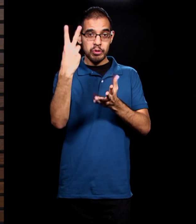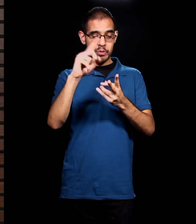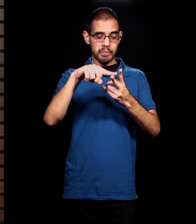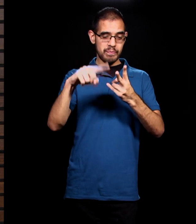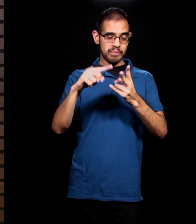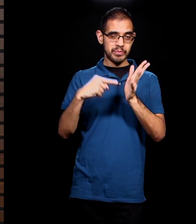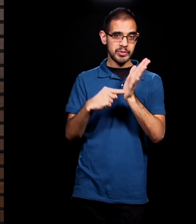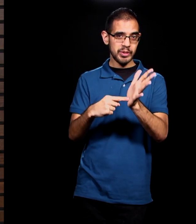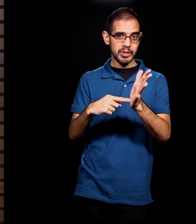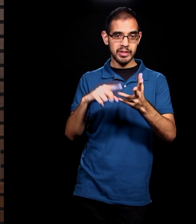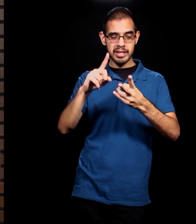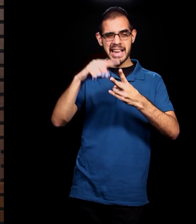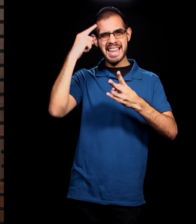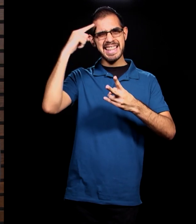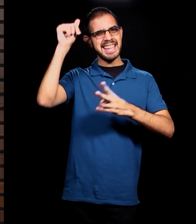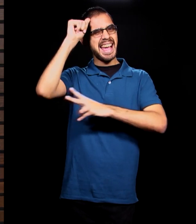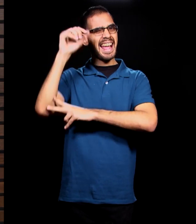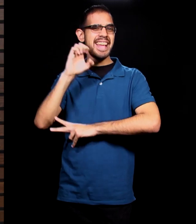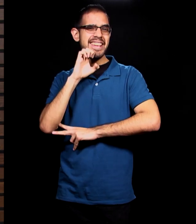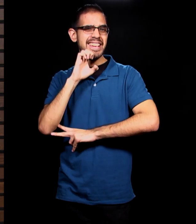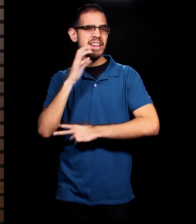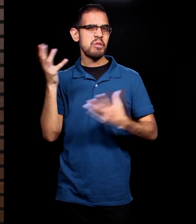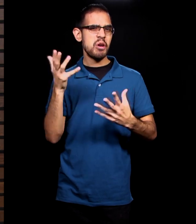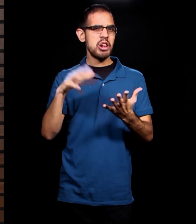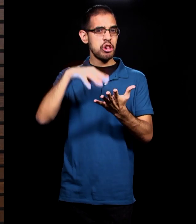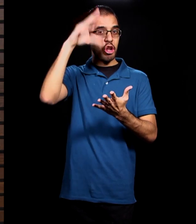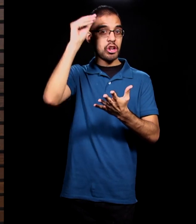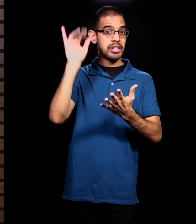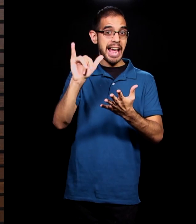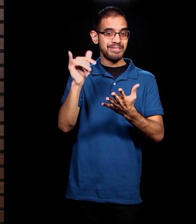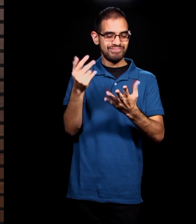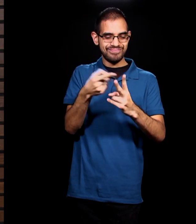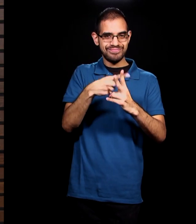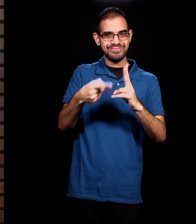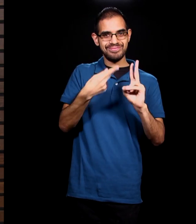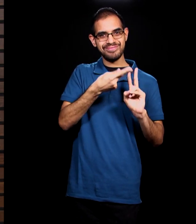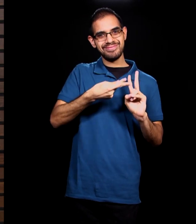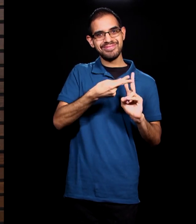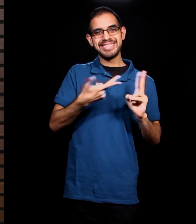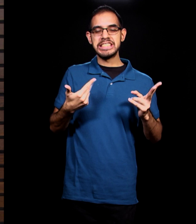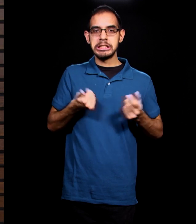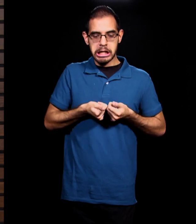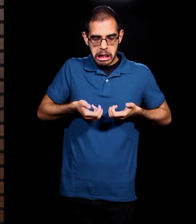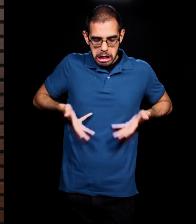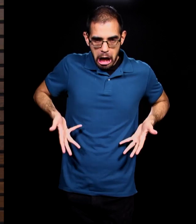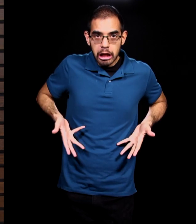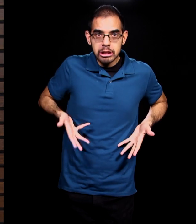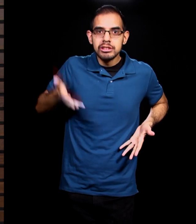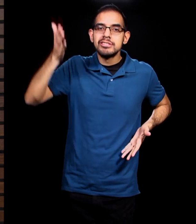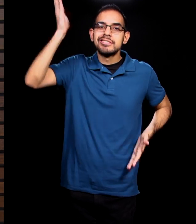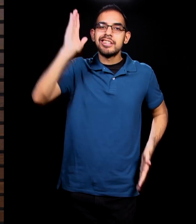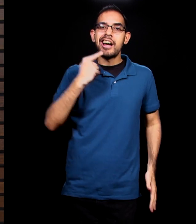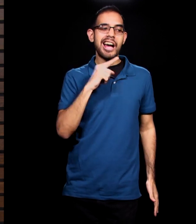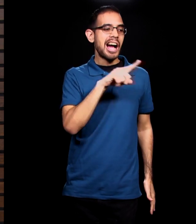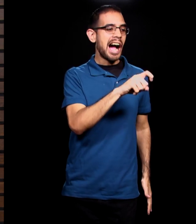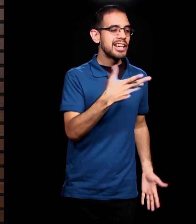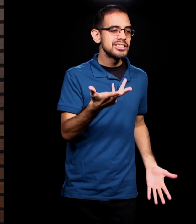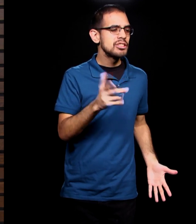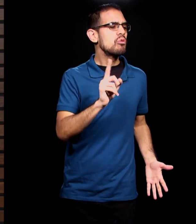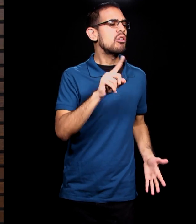I think for Adam and Eve, what they learned is that they're lost. When God says, where are you? He's saying, you are indeed lost, but he's also